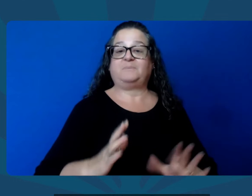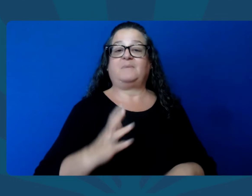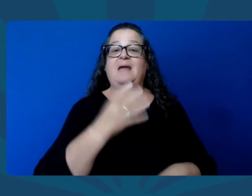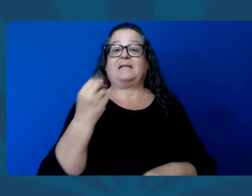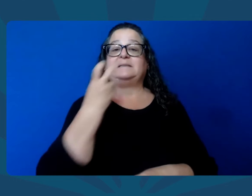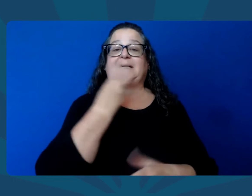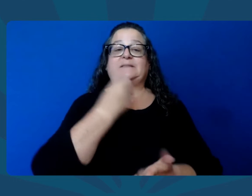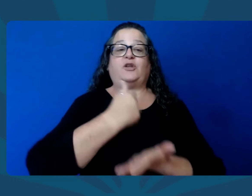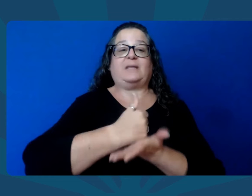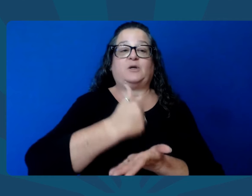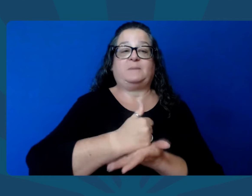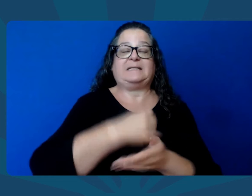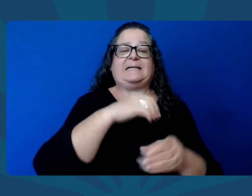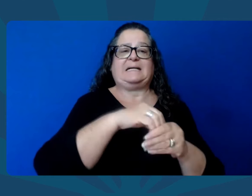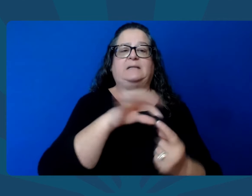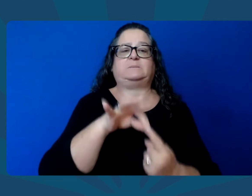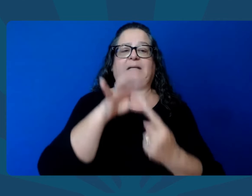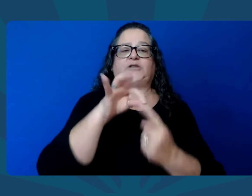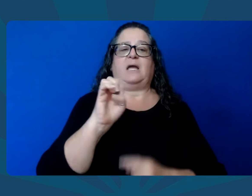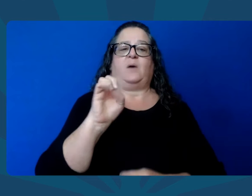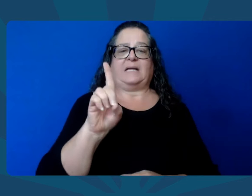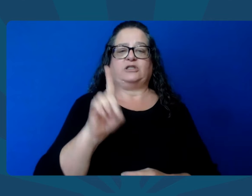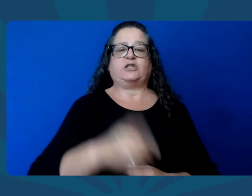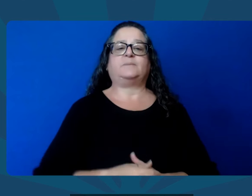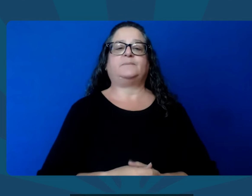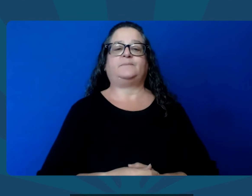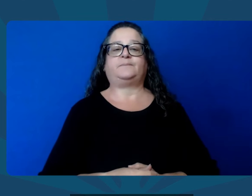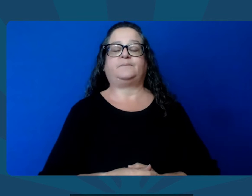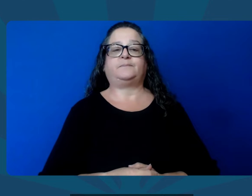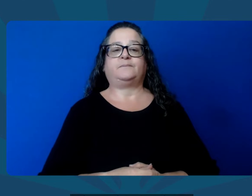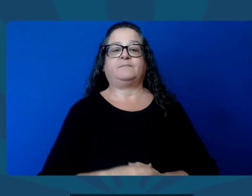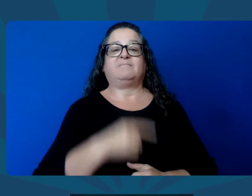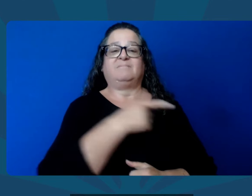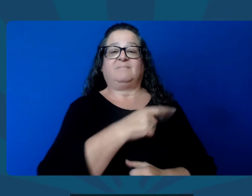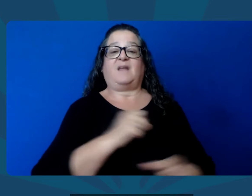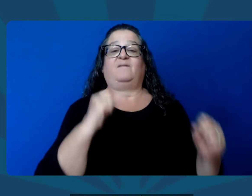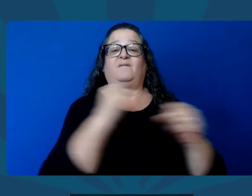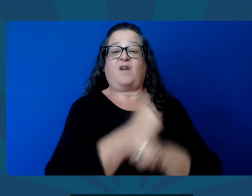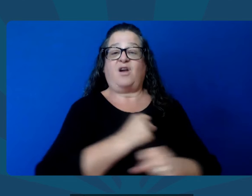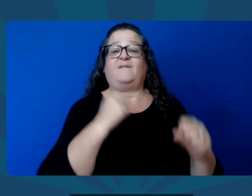As a former teacher and speech therapist in special education,